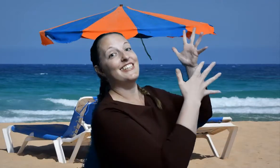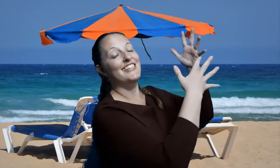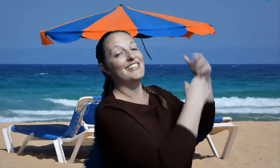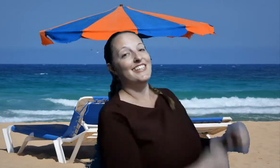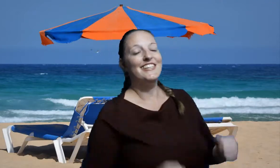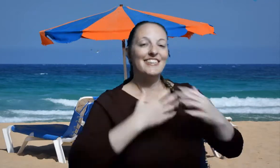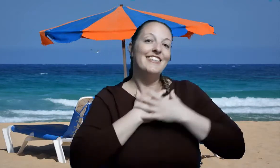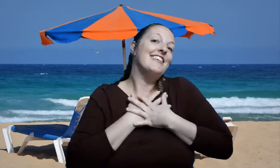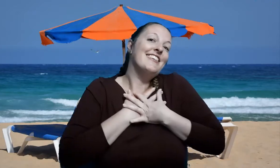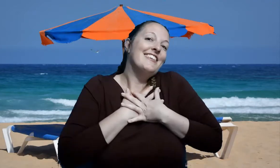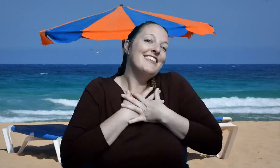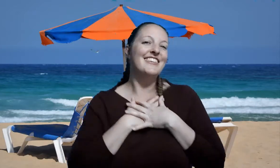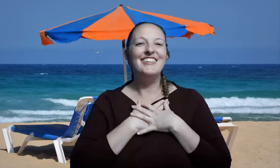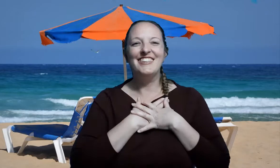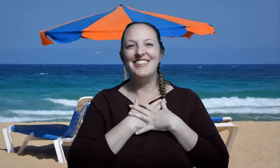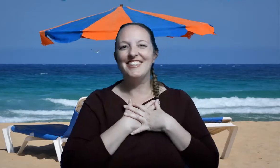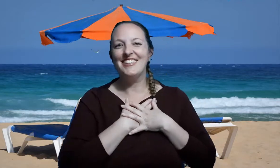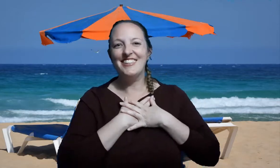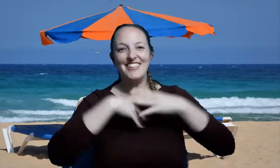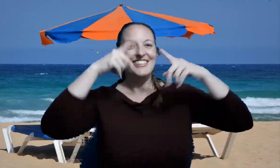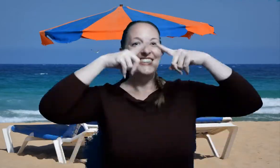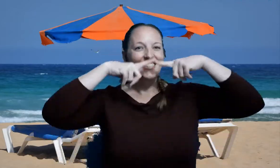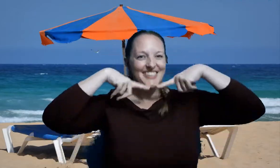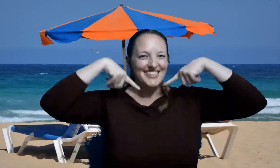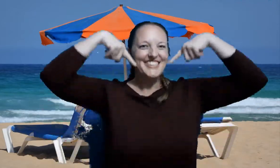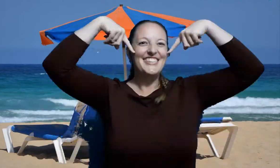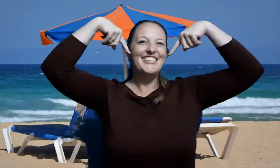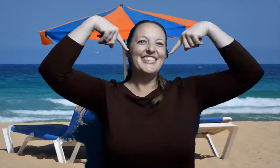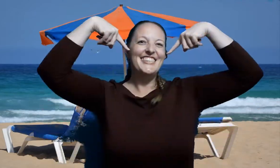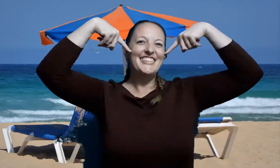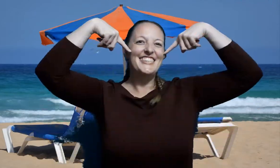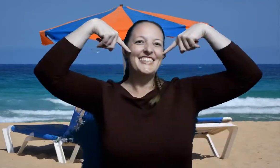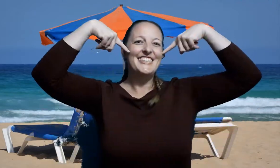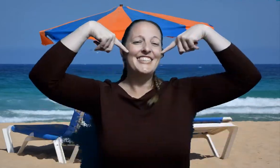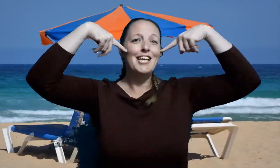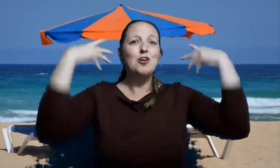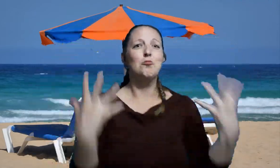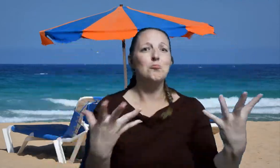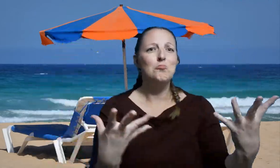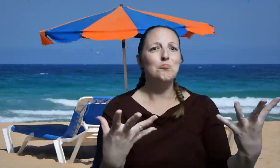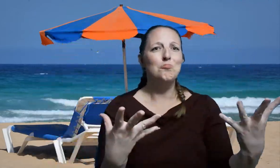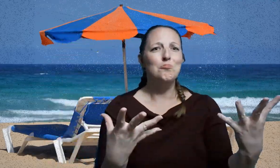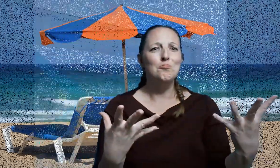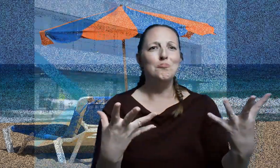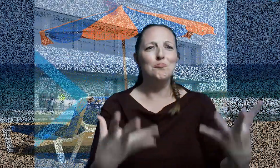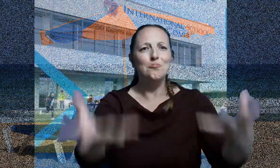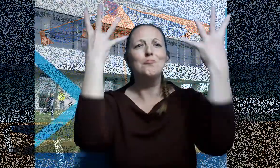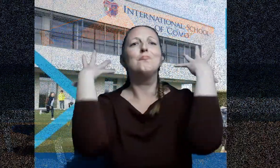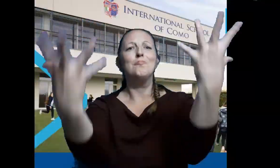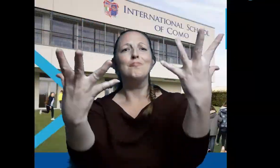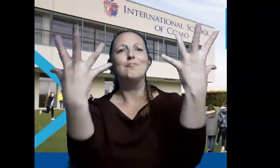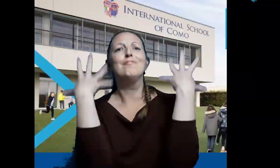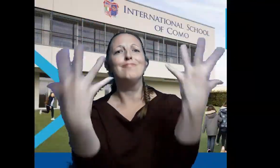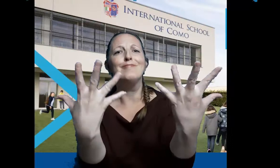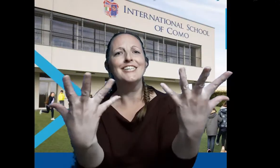When I'm down beside the sea, I'm beside myself with me But oh, I want to be an ISC